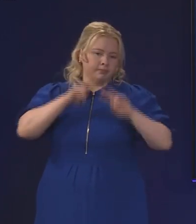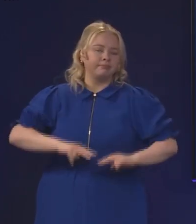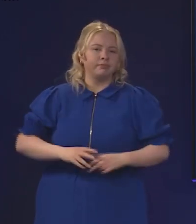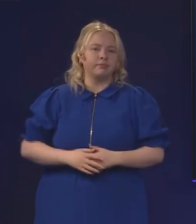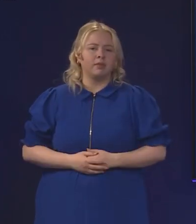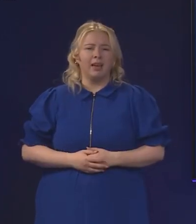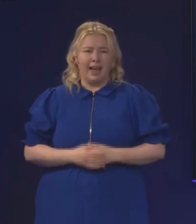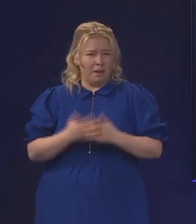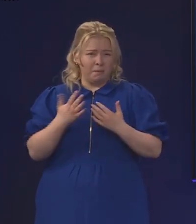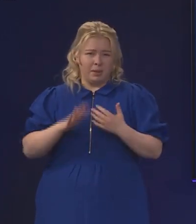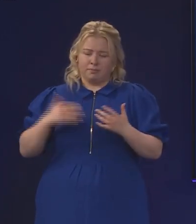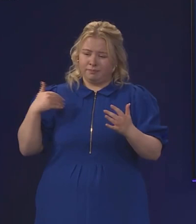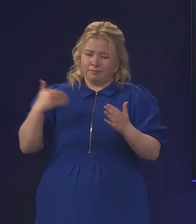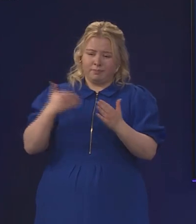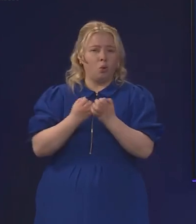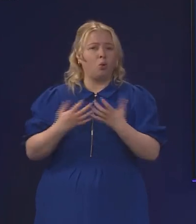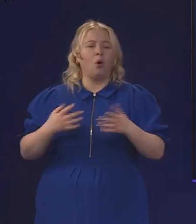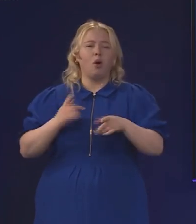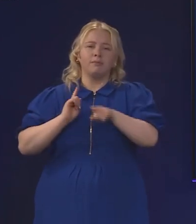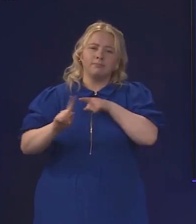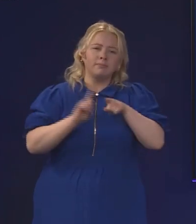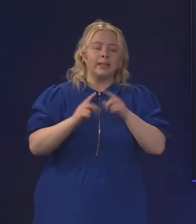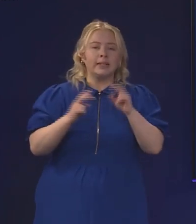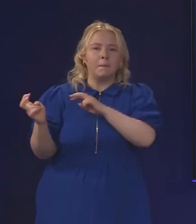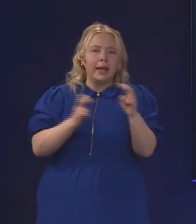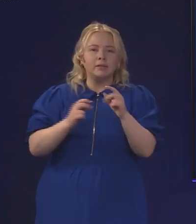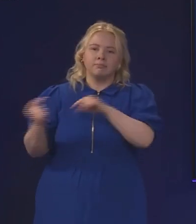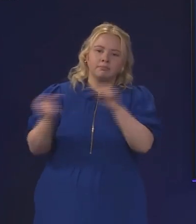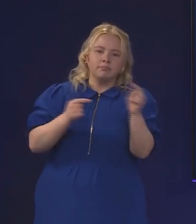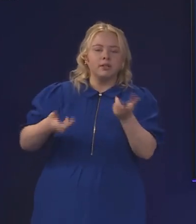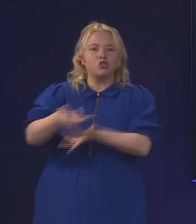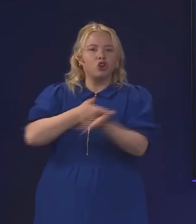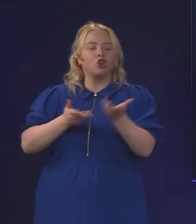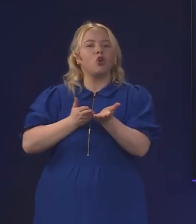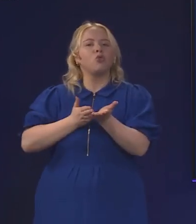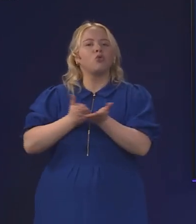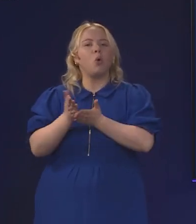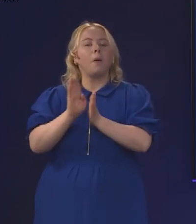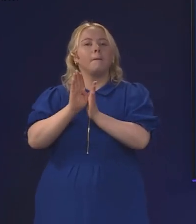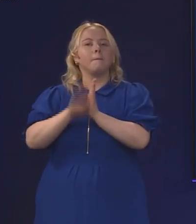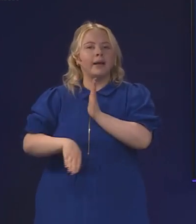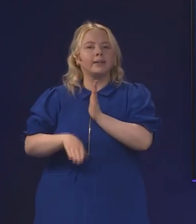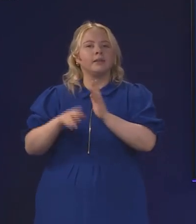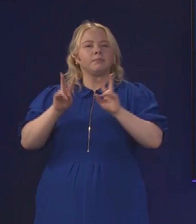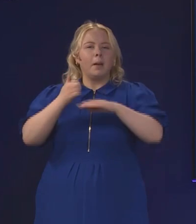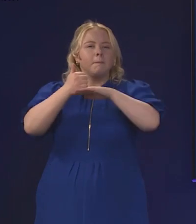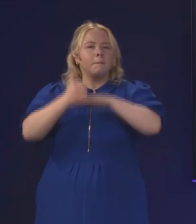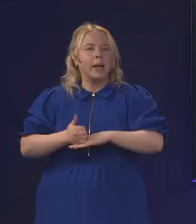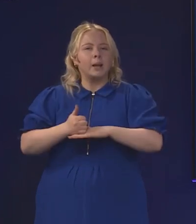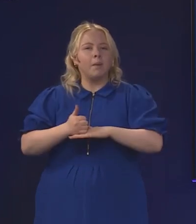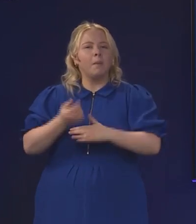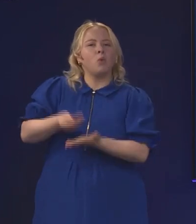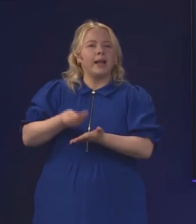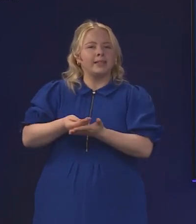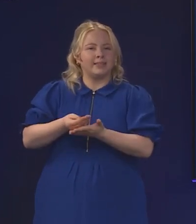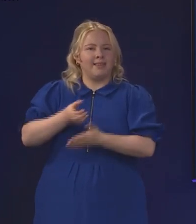debates and discussions during the passing of the minimum price for alcohol legislation and